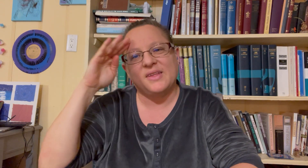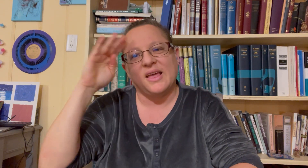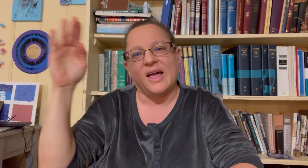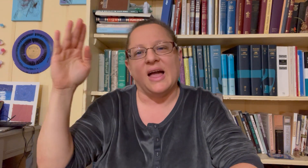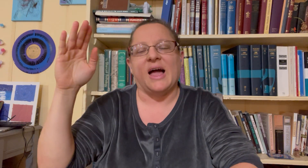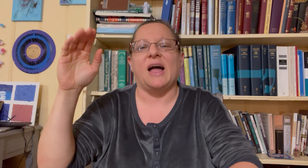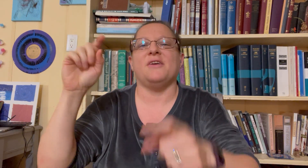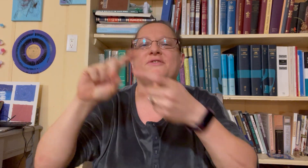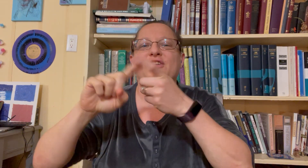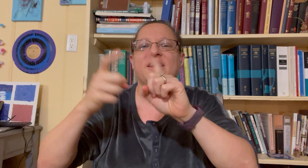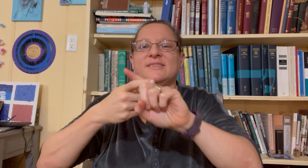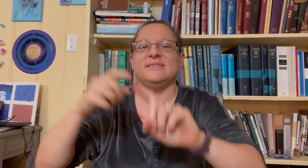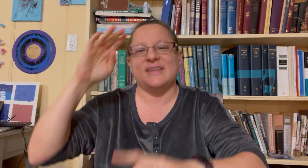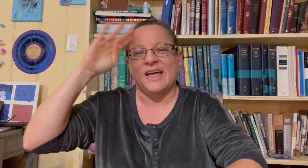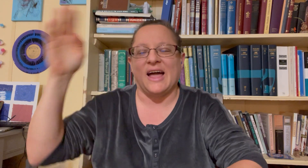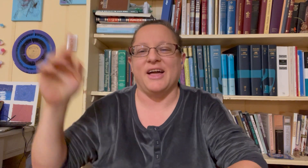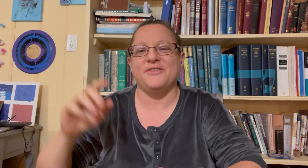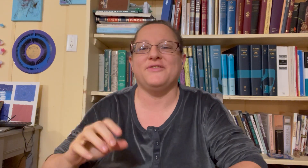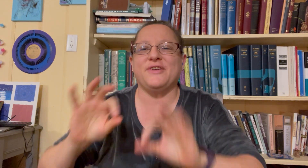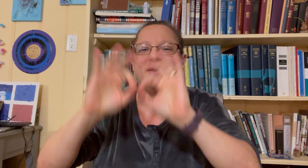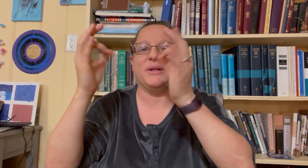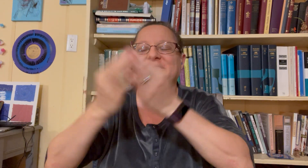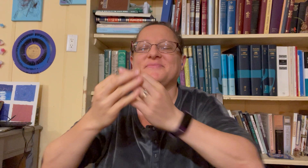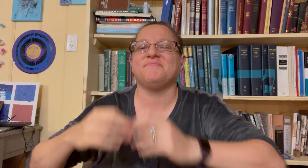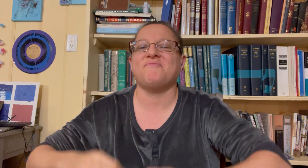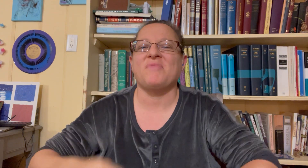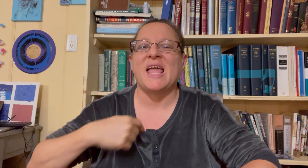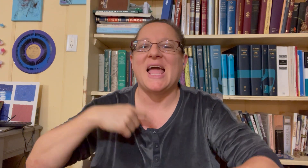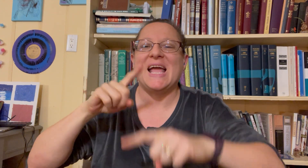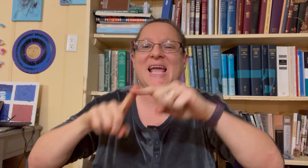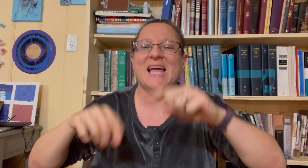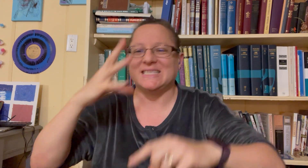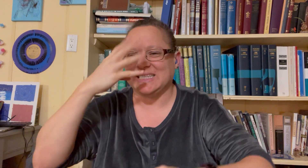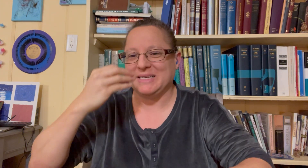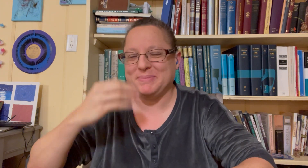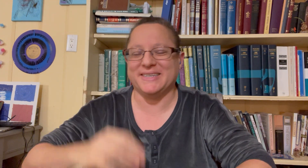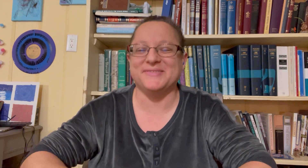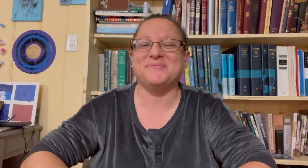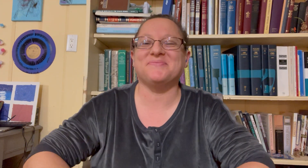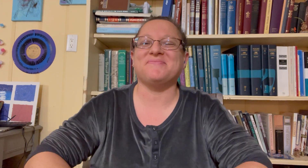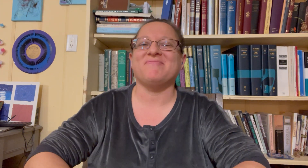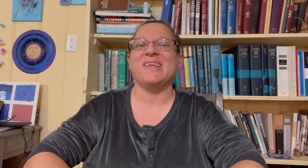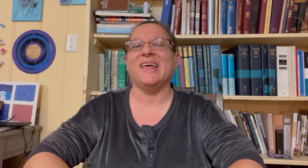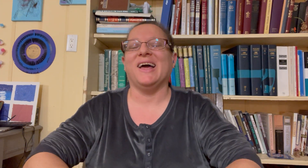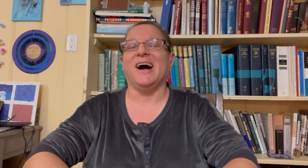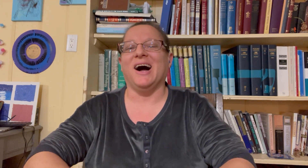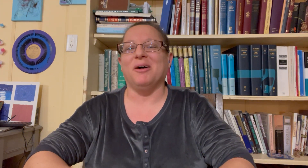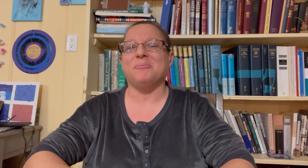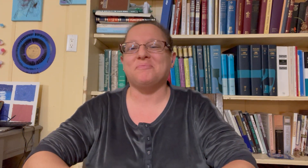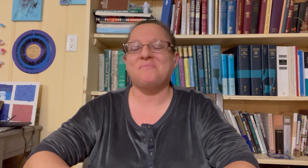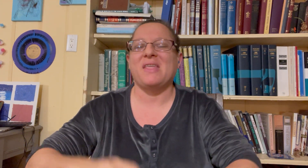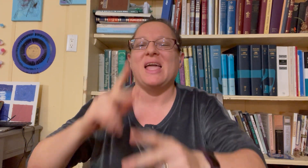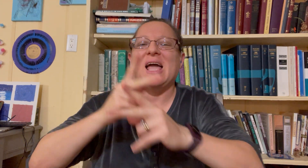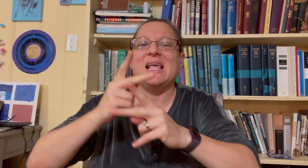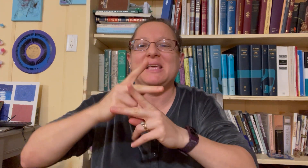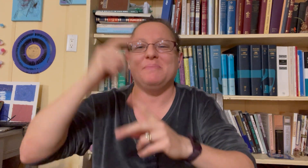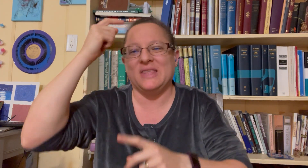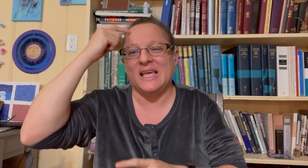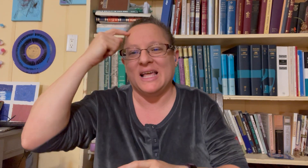hi friends hi family I can't sleep um I keep thinking